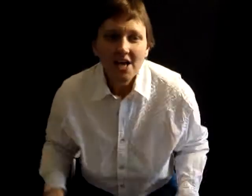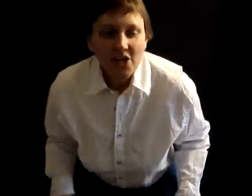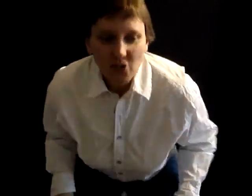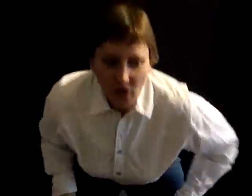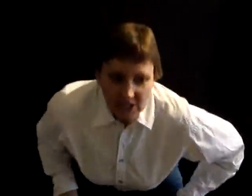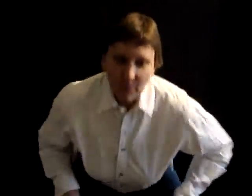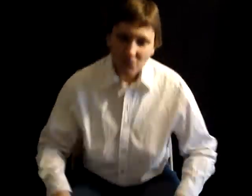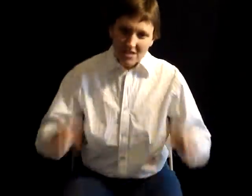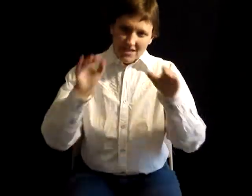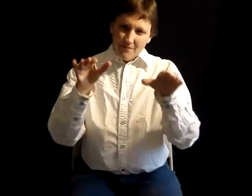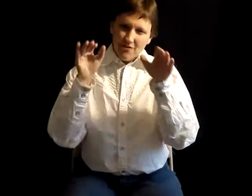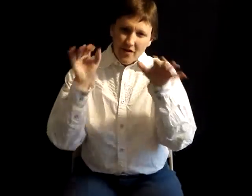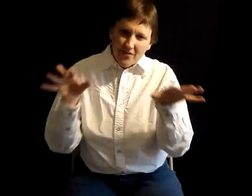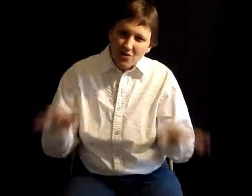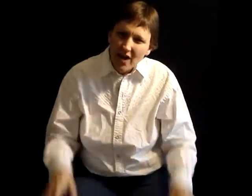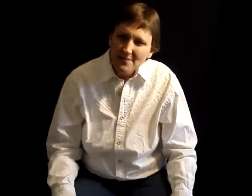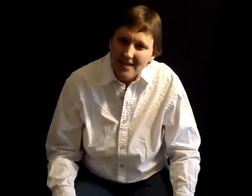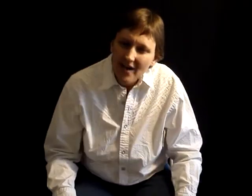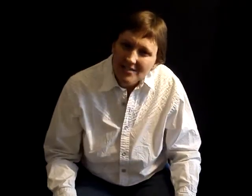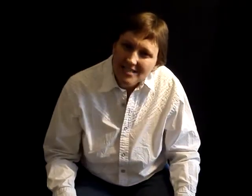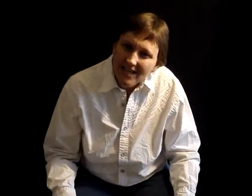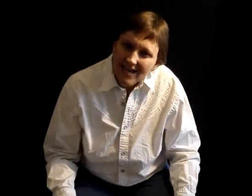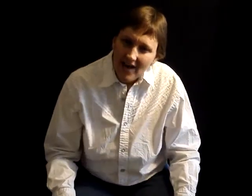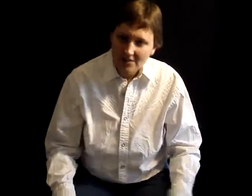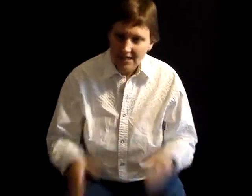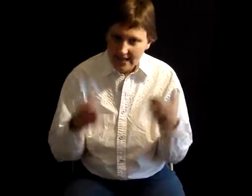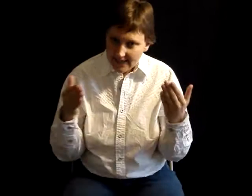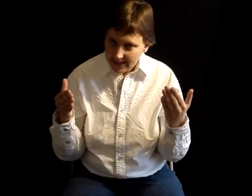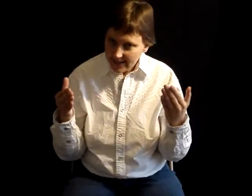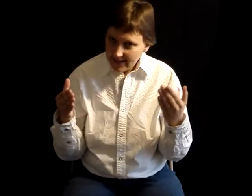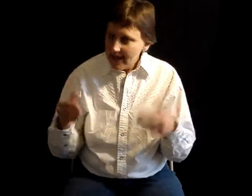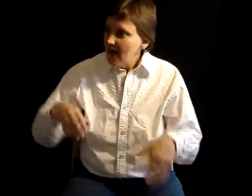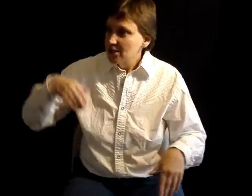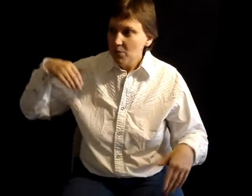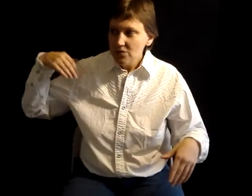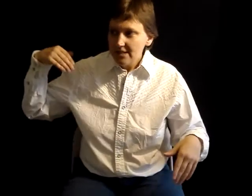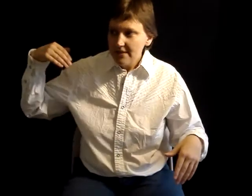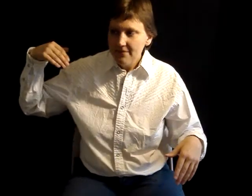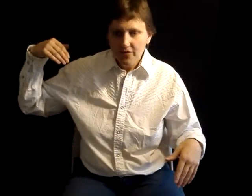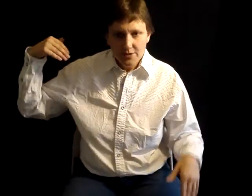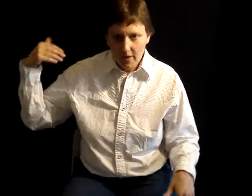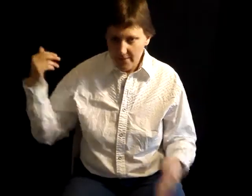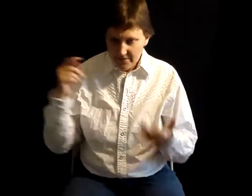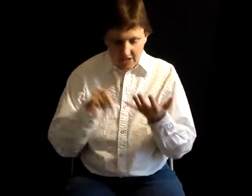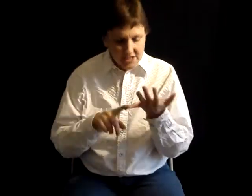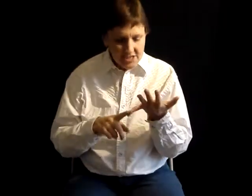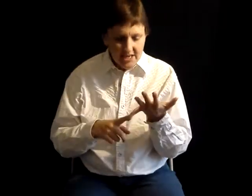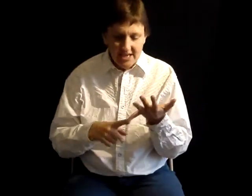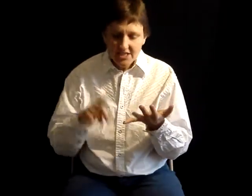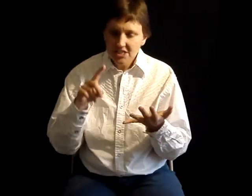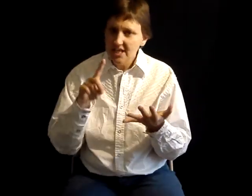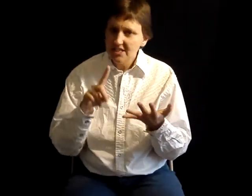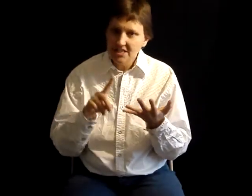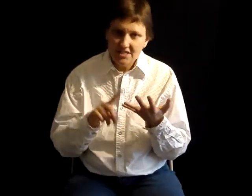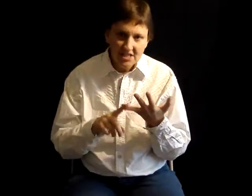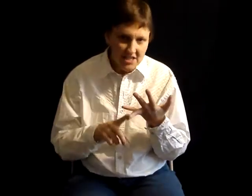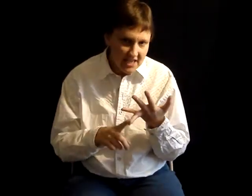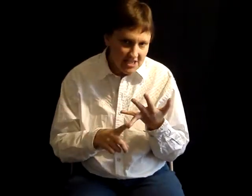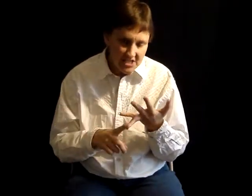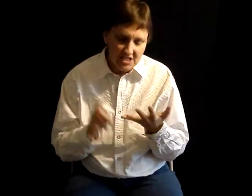So exposing them for all their crimes and how it's done and how it's connected, exposing them for the Department of Justice connections, the SEC connections,